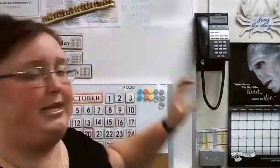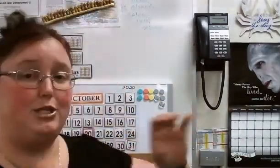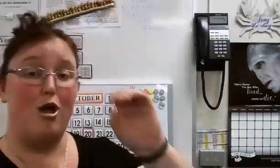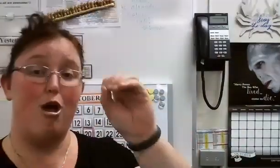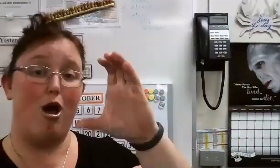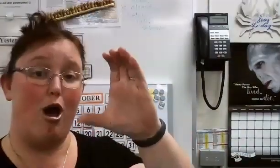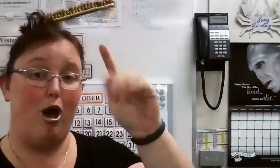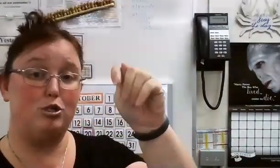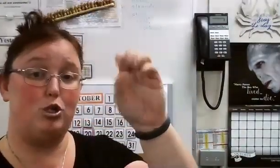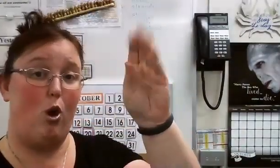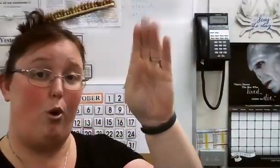is October.